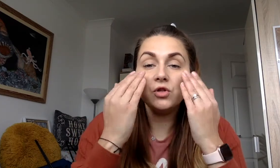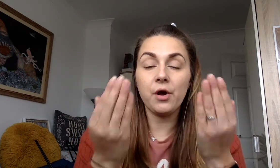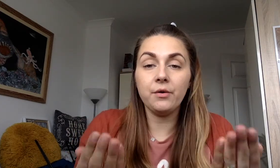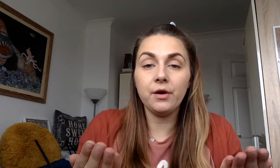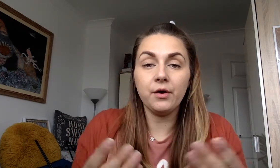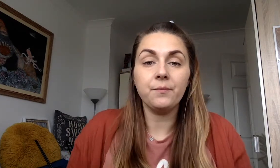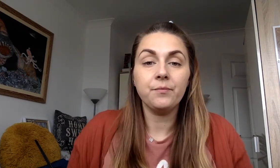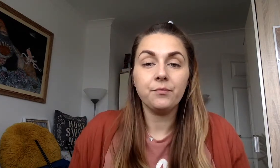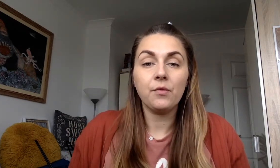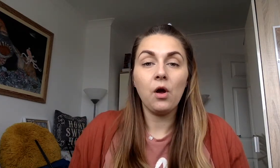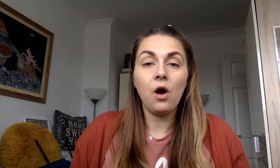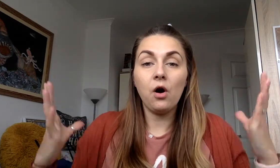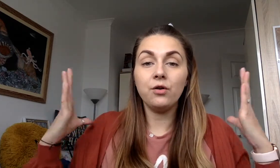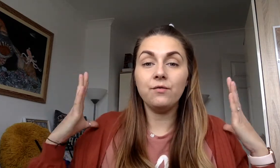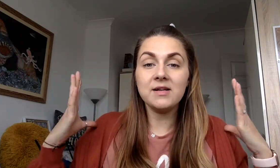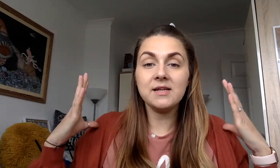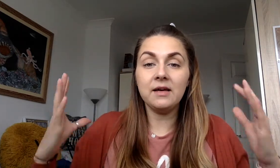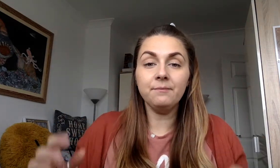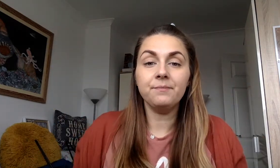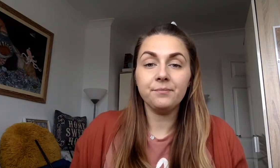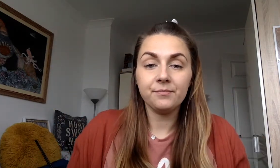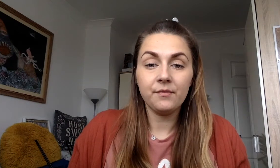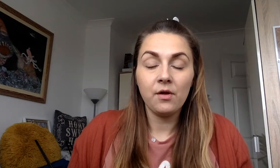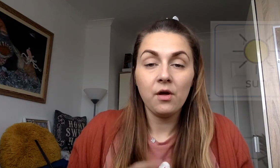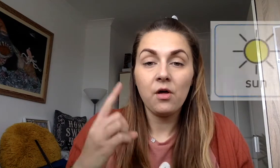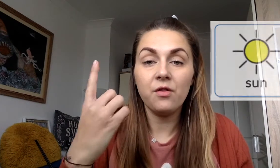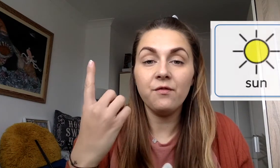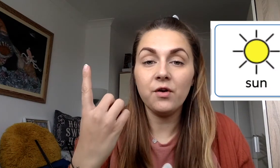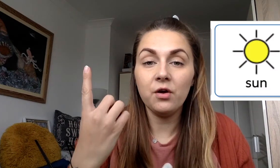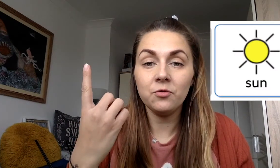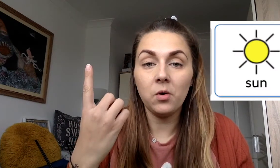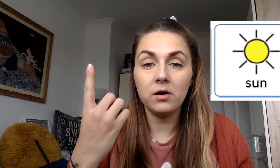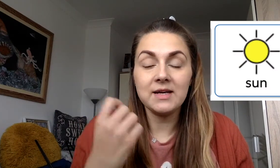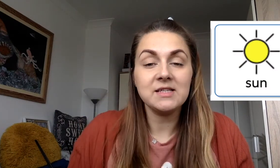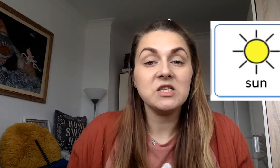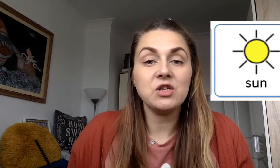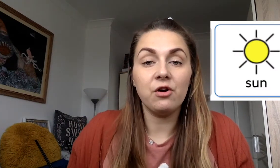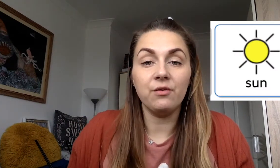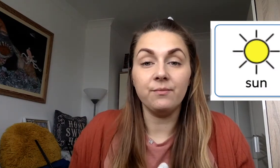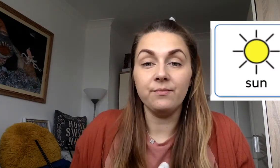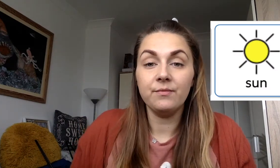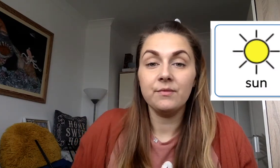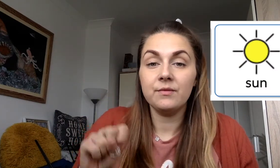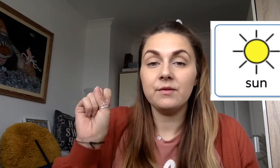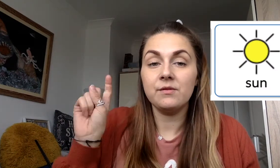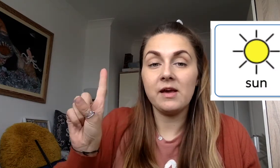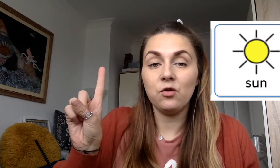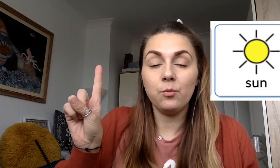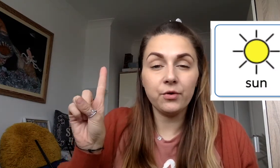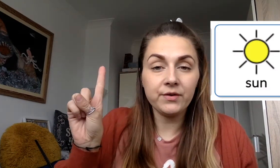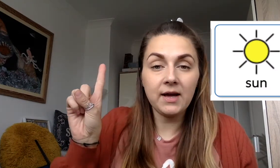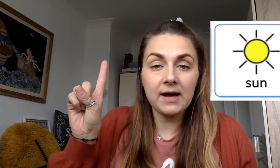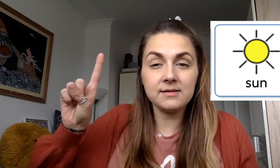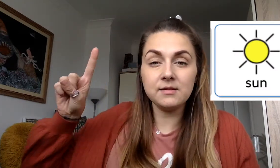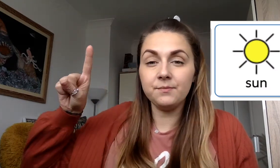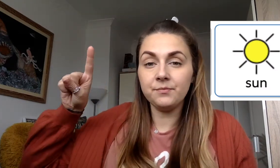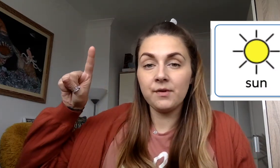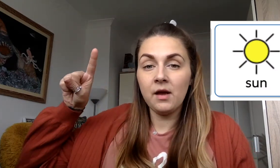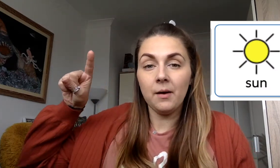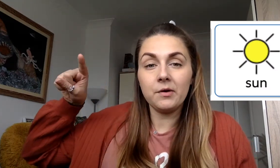show you. Are you ready? The first one is Sun. Take your pointy hand and we're